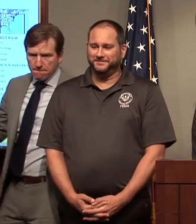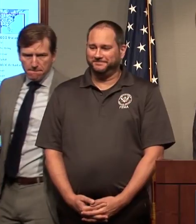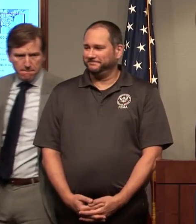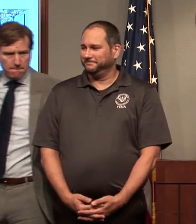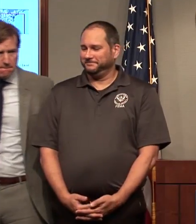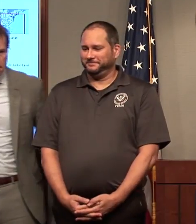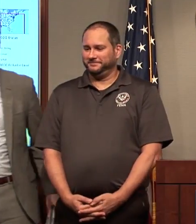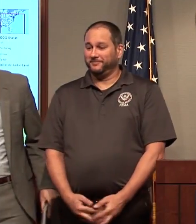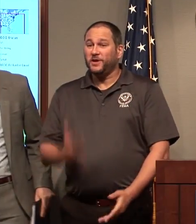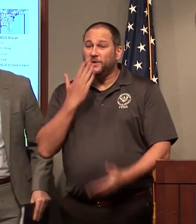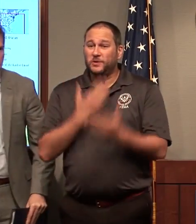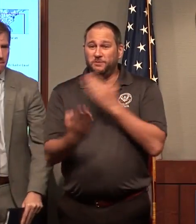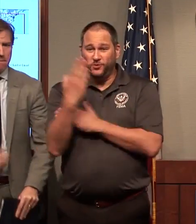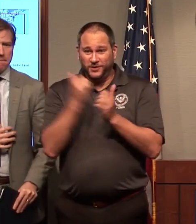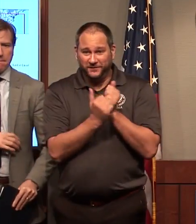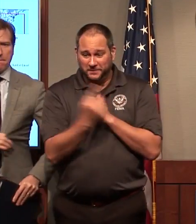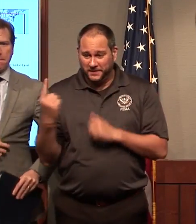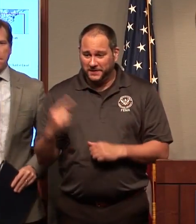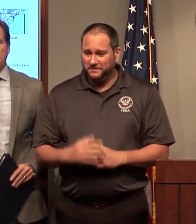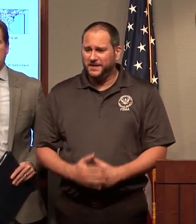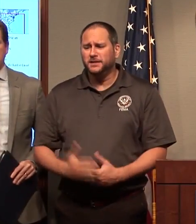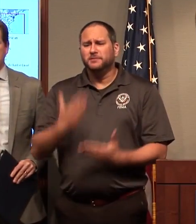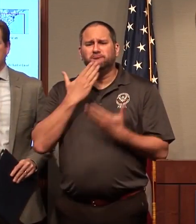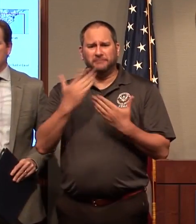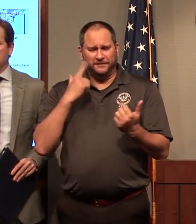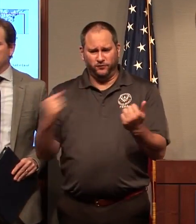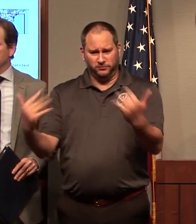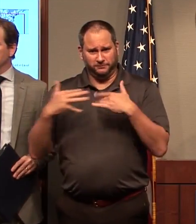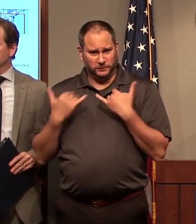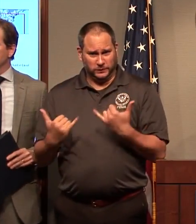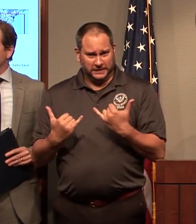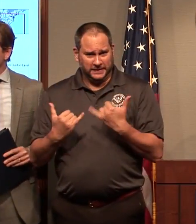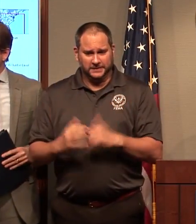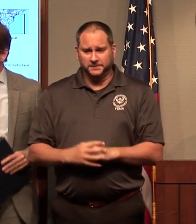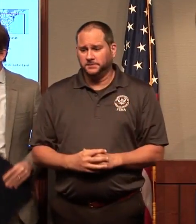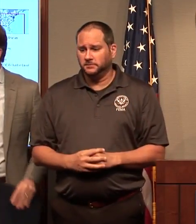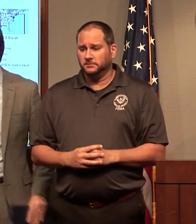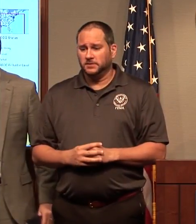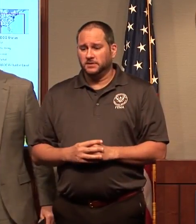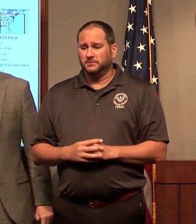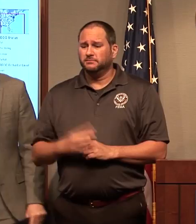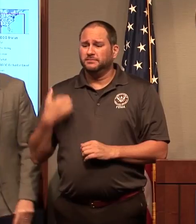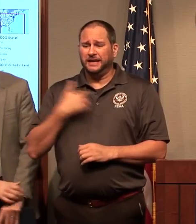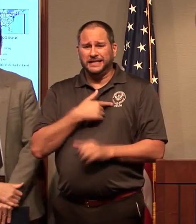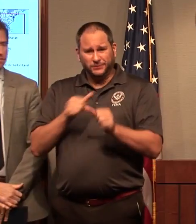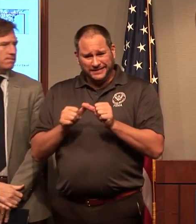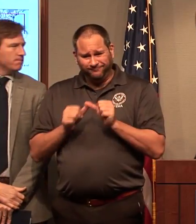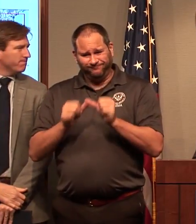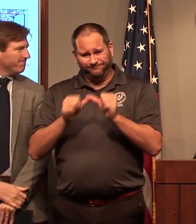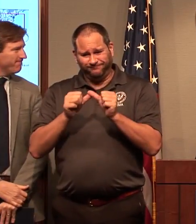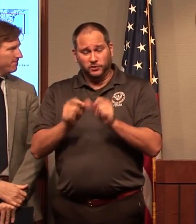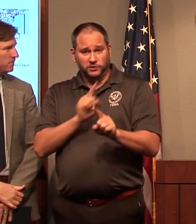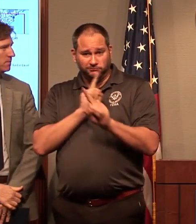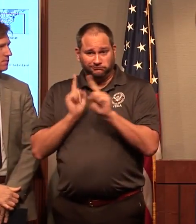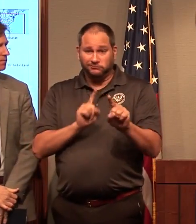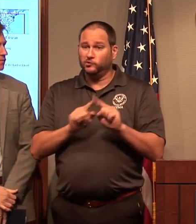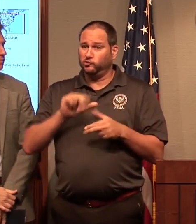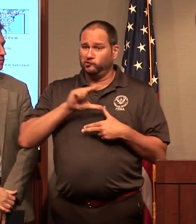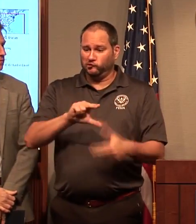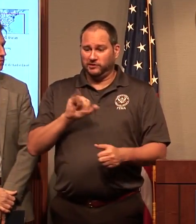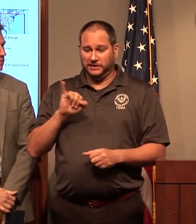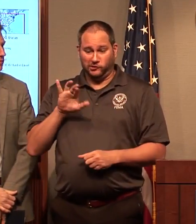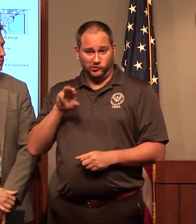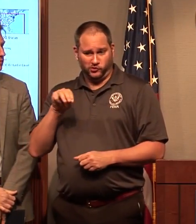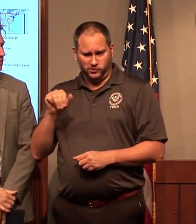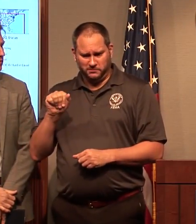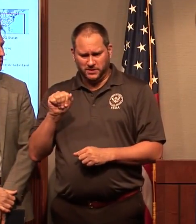Good morning, everyone, and thank you for joining us to continue as we continue to respond to Hurricane Irma. Our number one